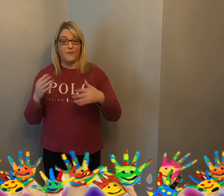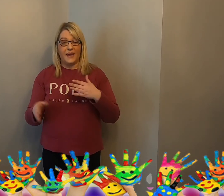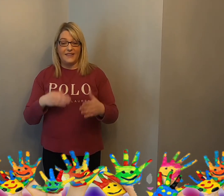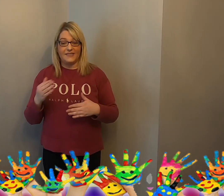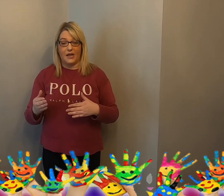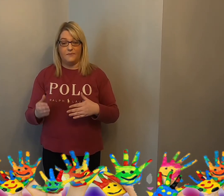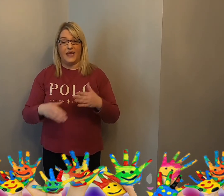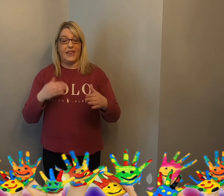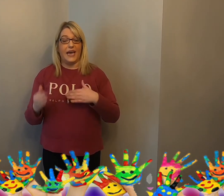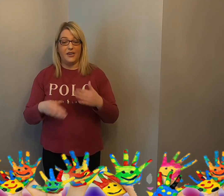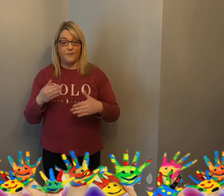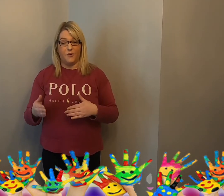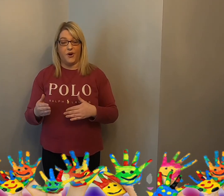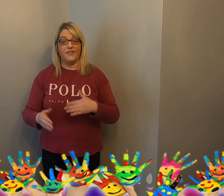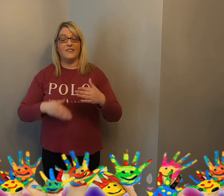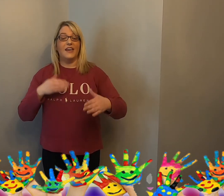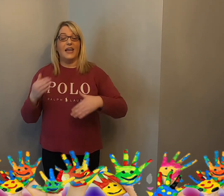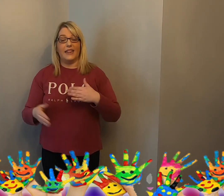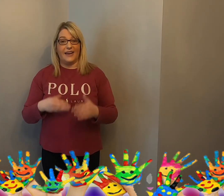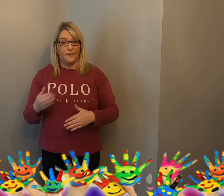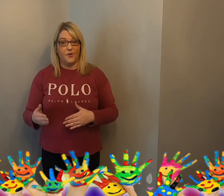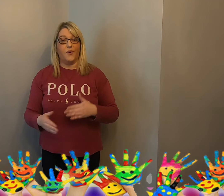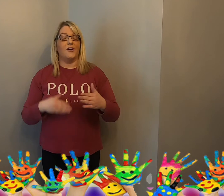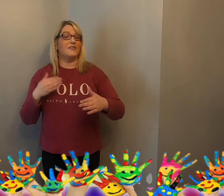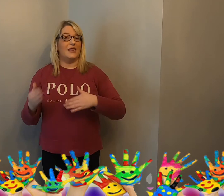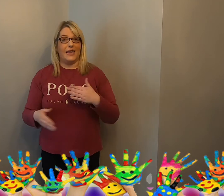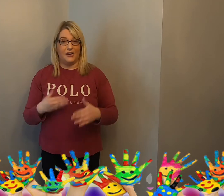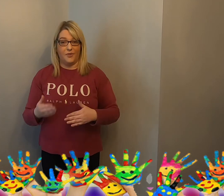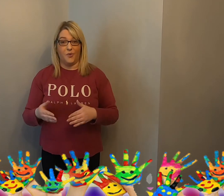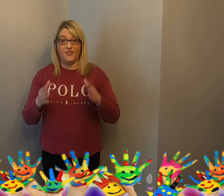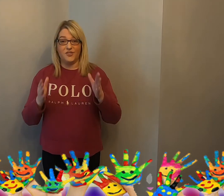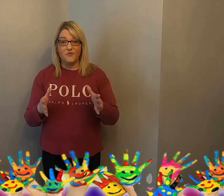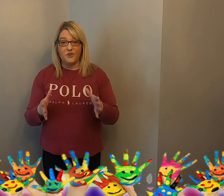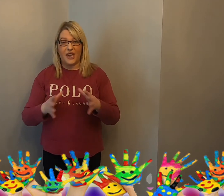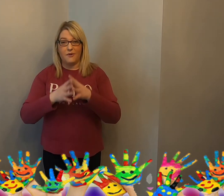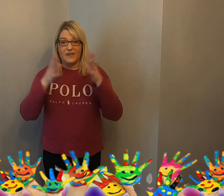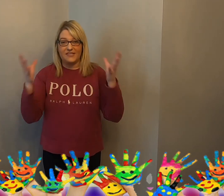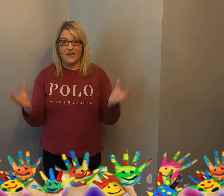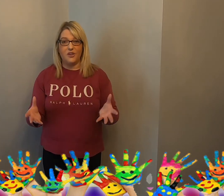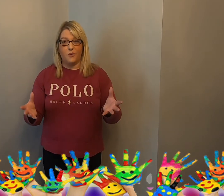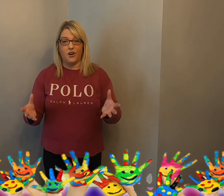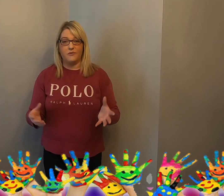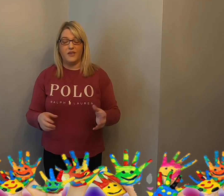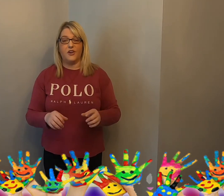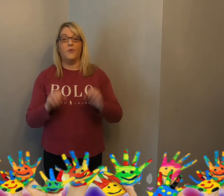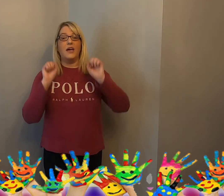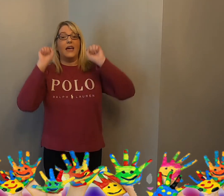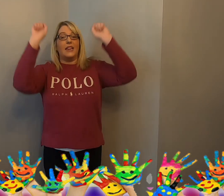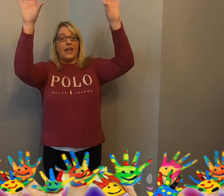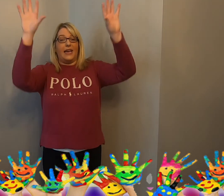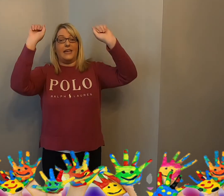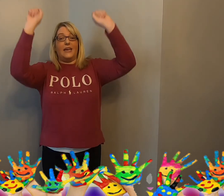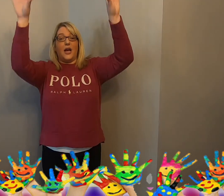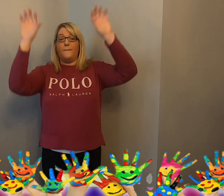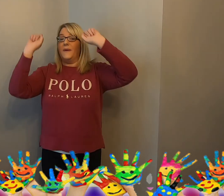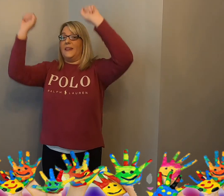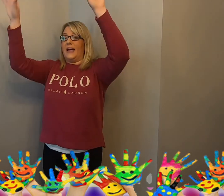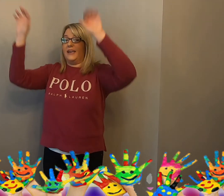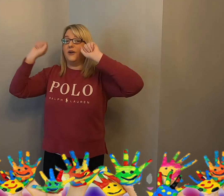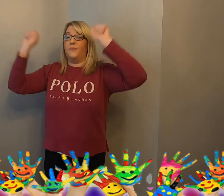repeats that bit, light up the world, light up the world, light up the world. So don't forget when we sing the world, we go light it up, light up